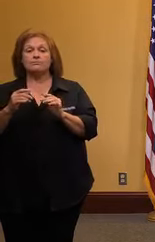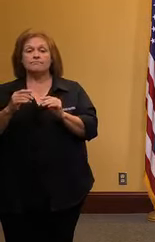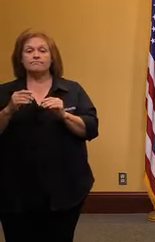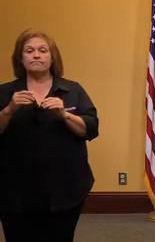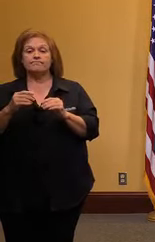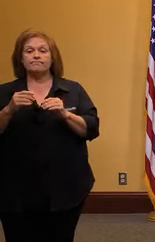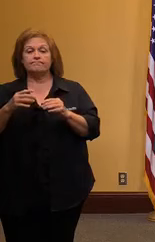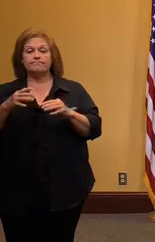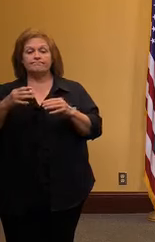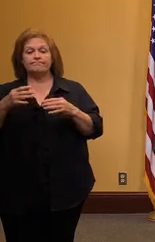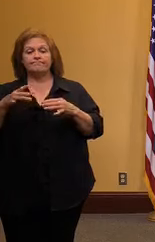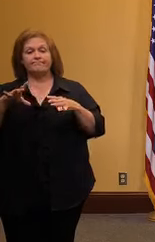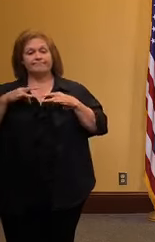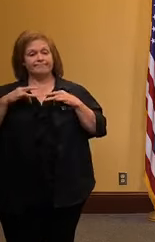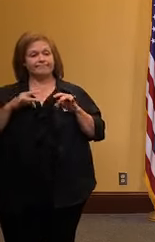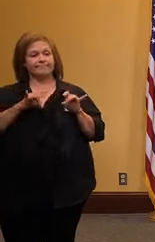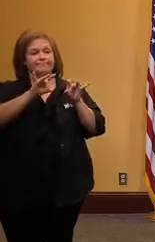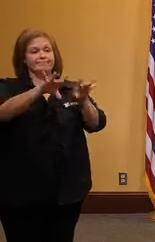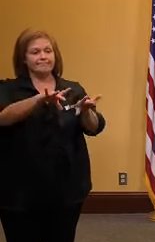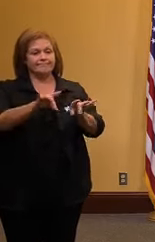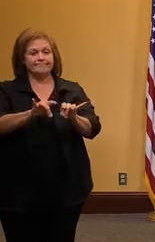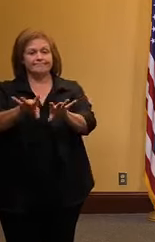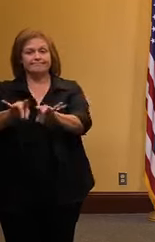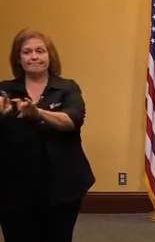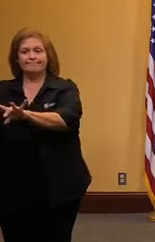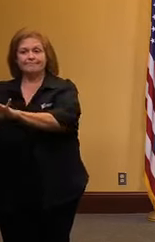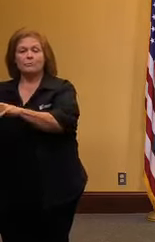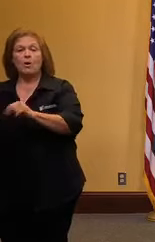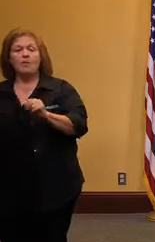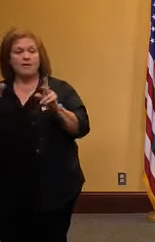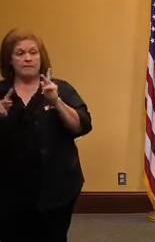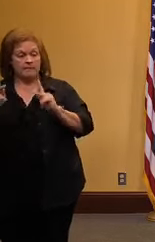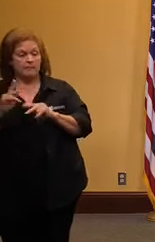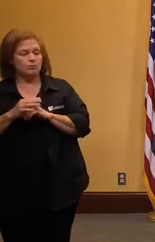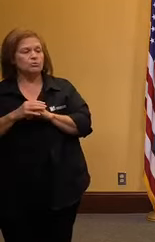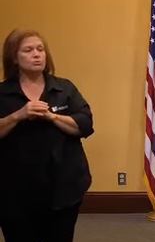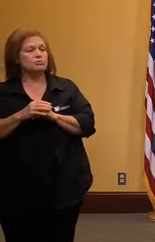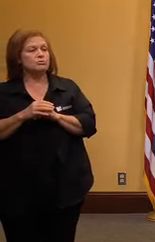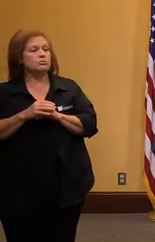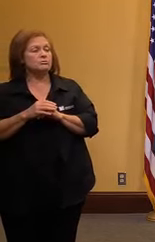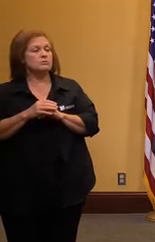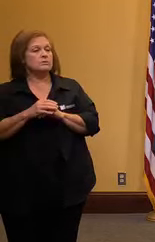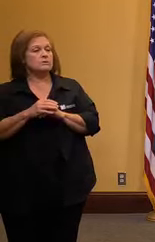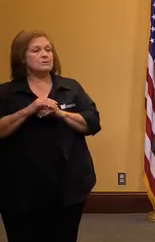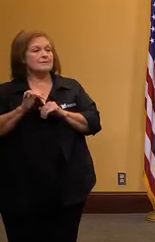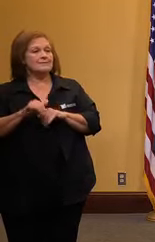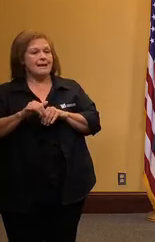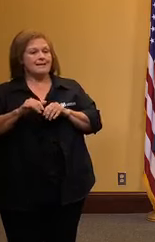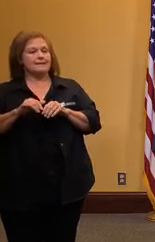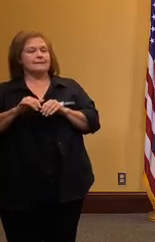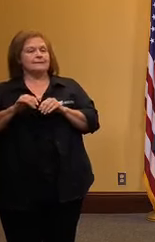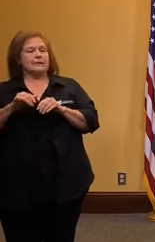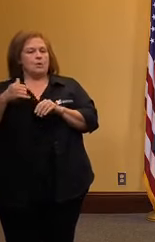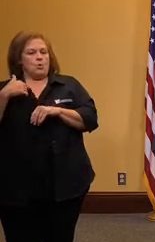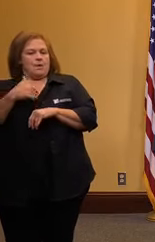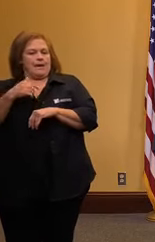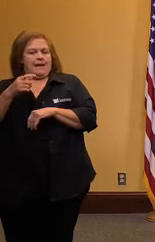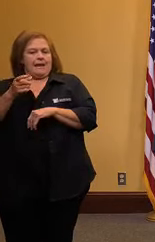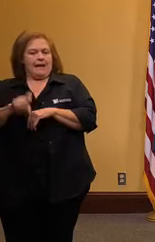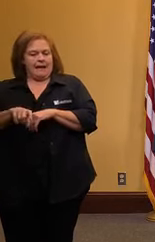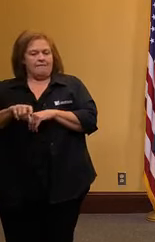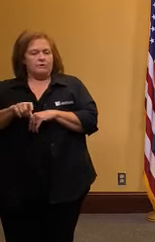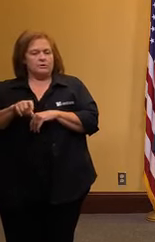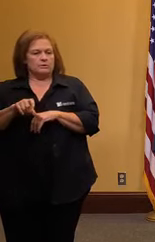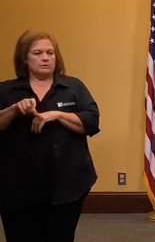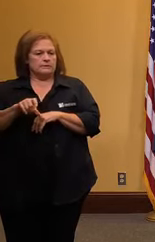this is a protocol for identifying quickly individuals who have tested